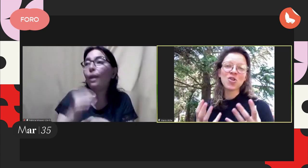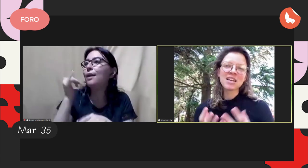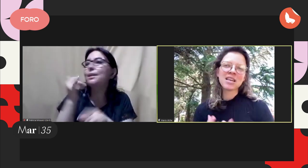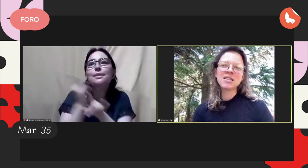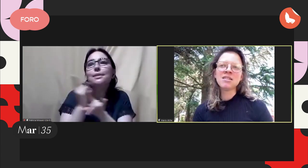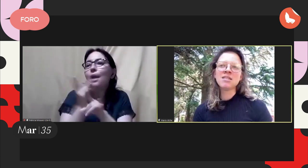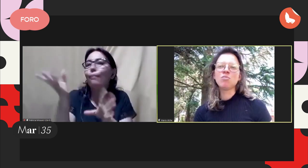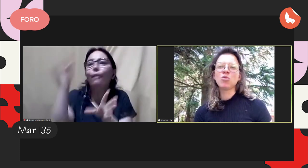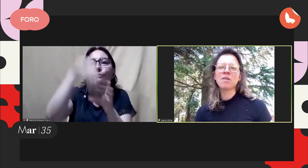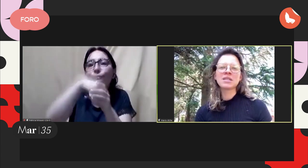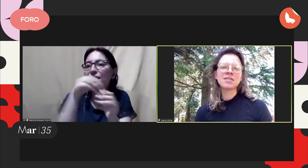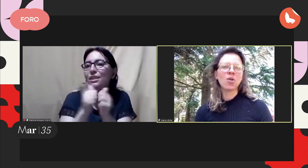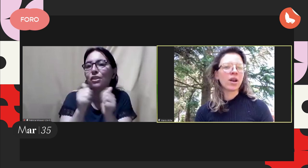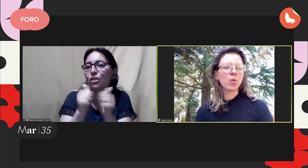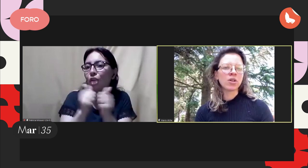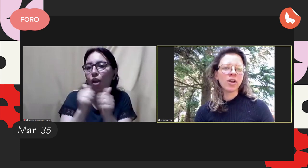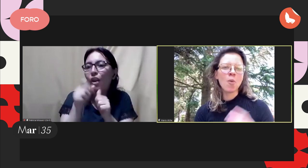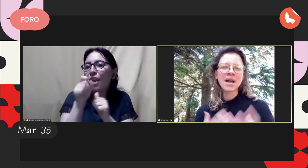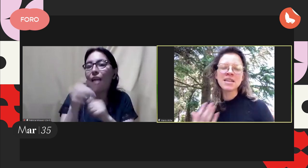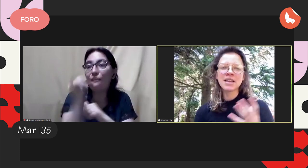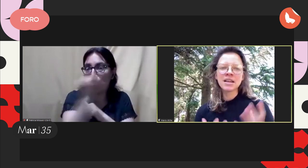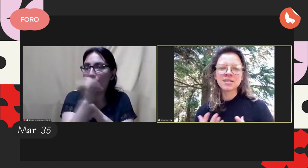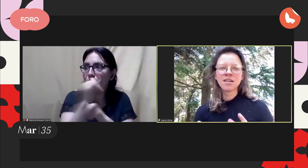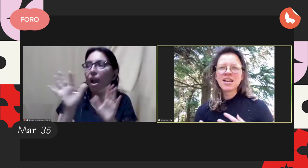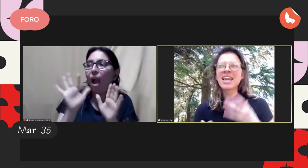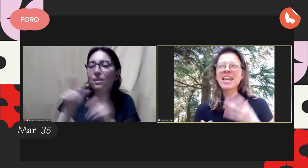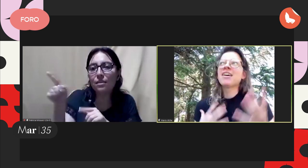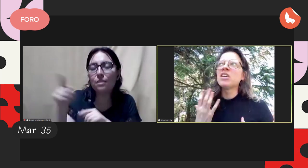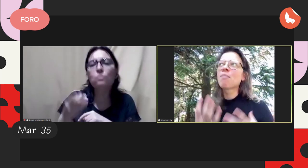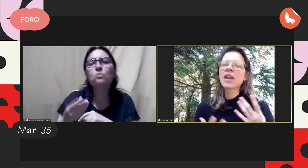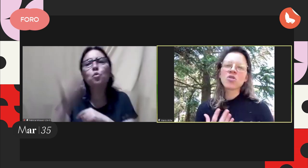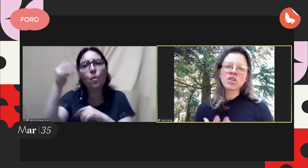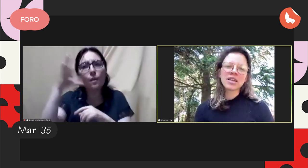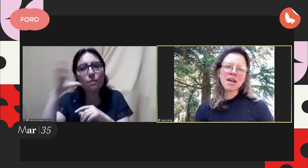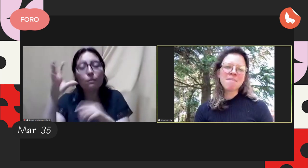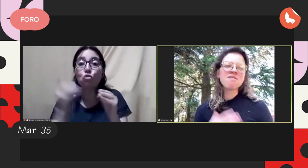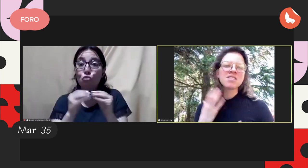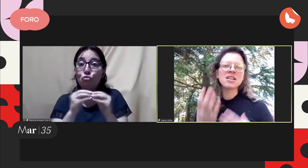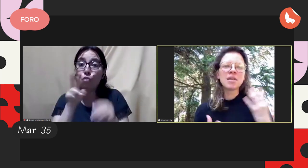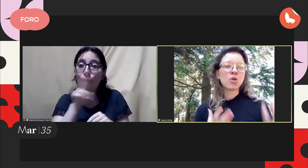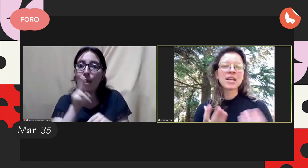it was much more accepted in the shootings. And I have the memory of